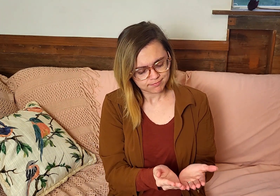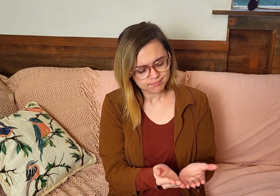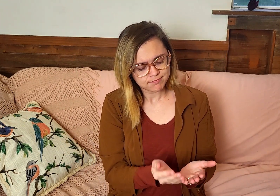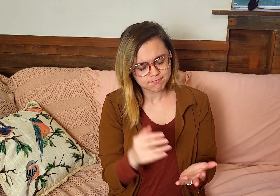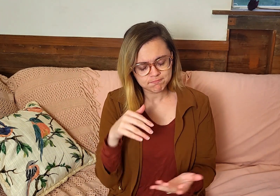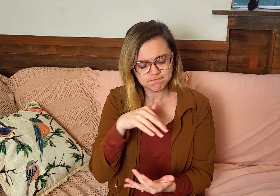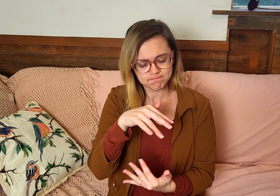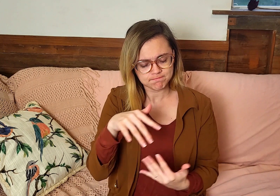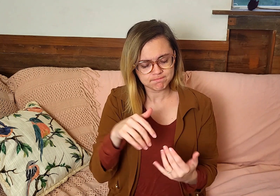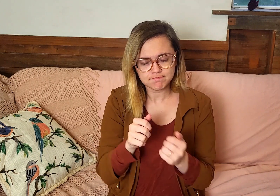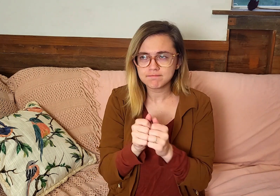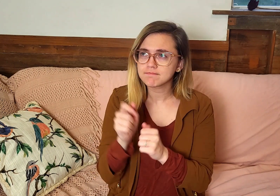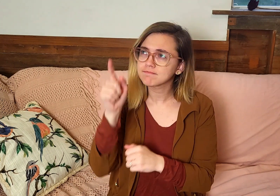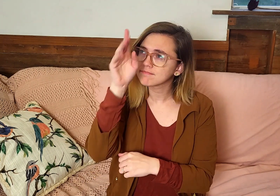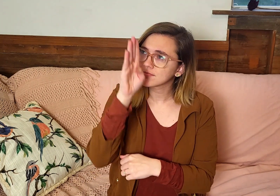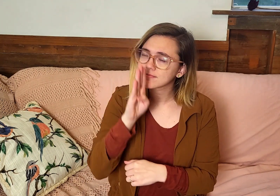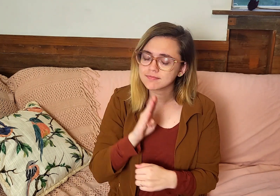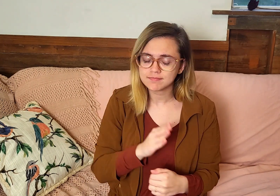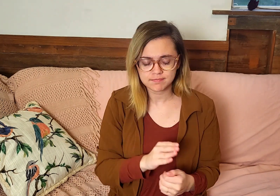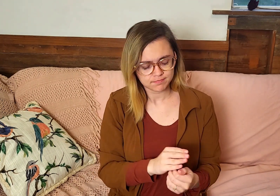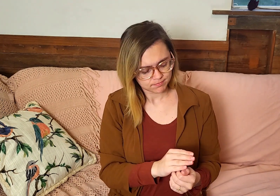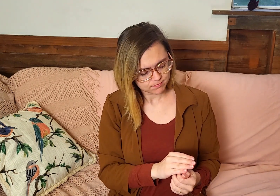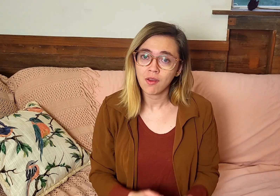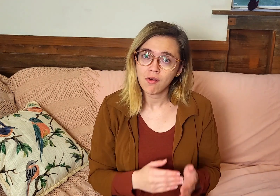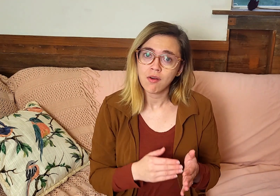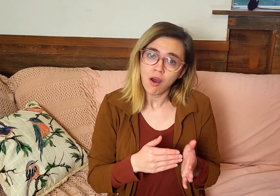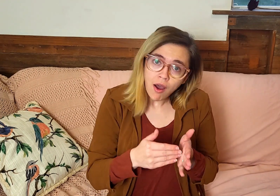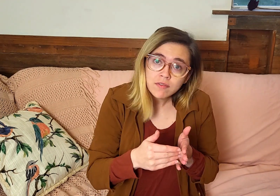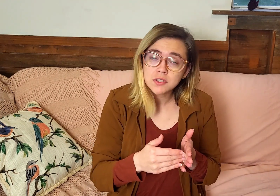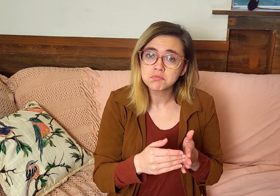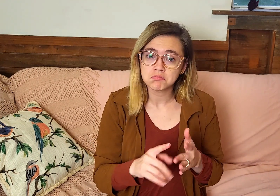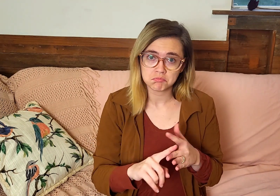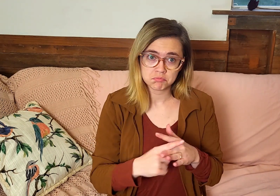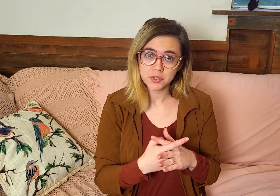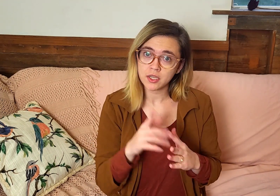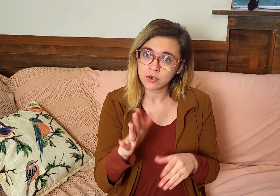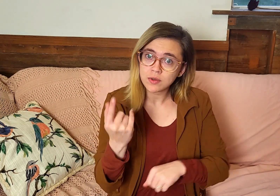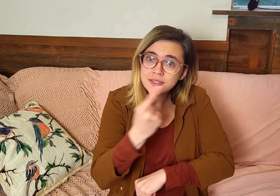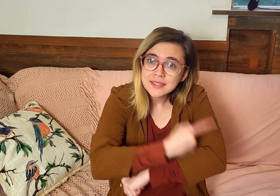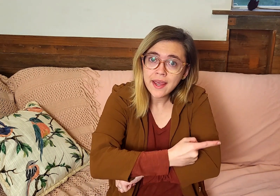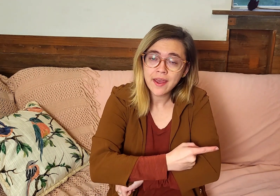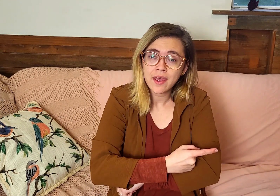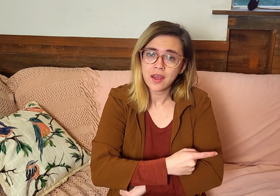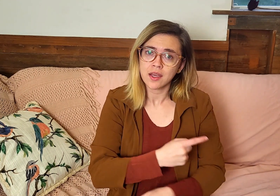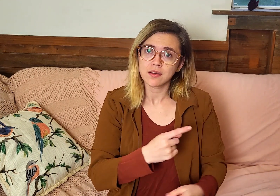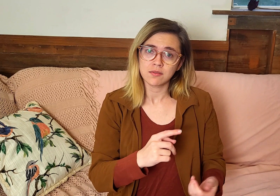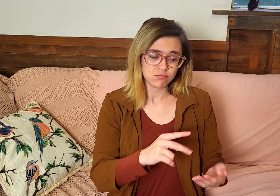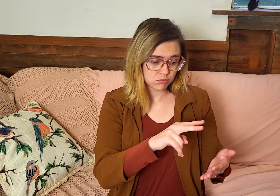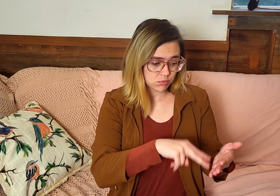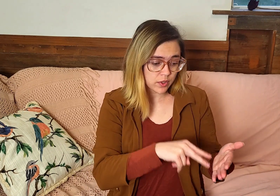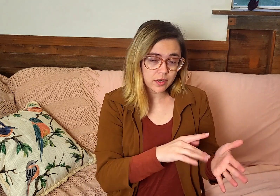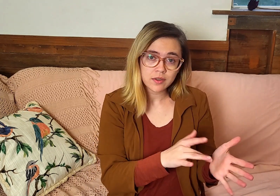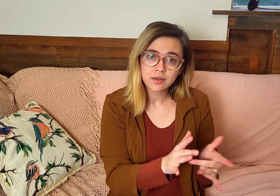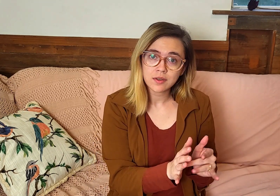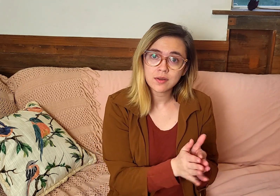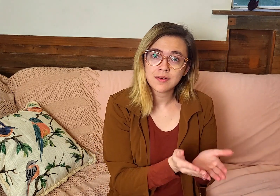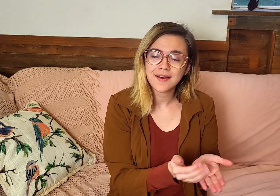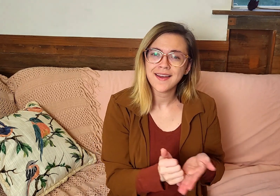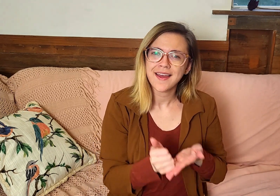just spend time with God. And often, beginning your day by reading the Word will